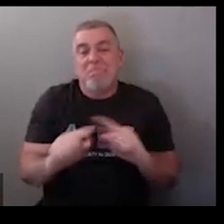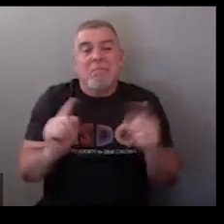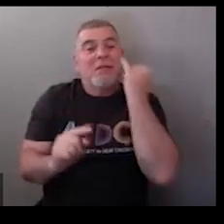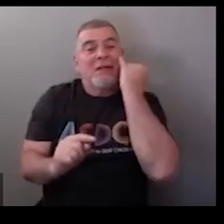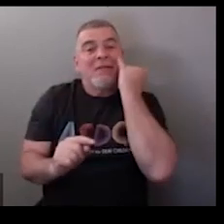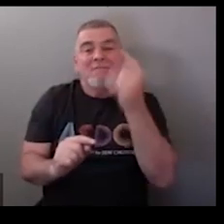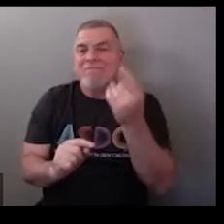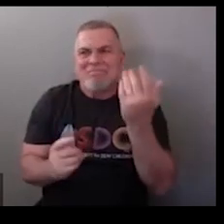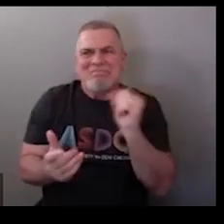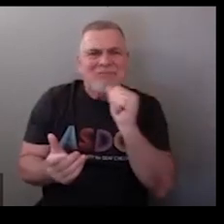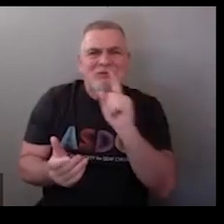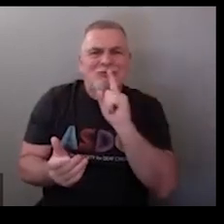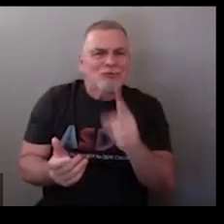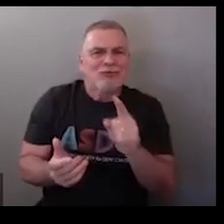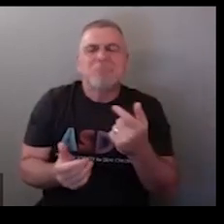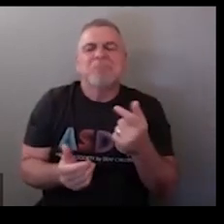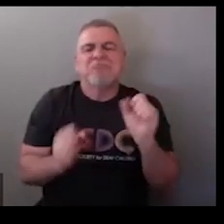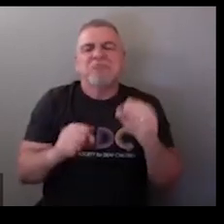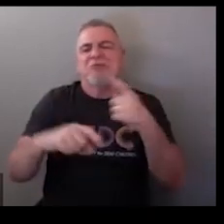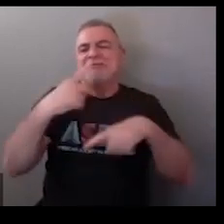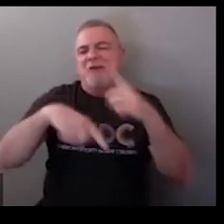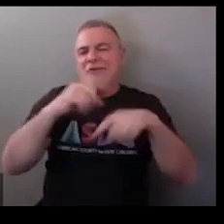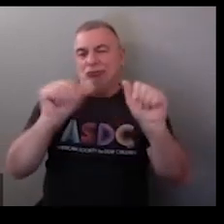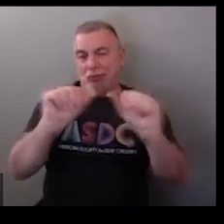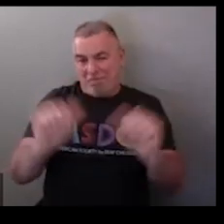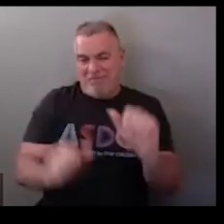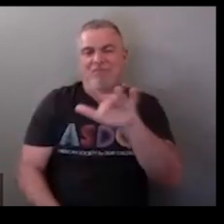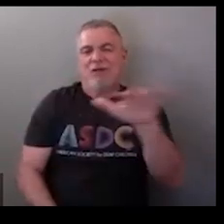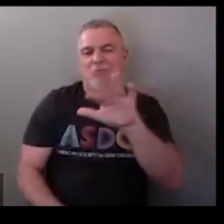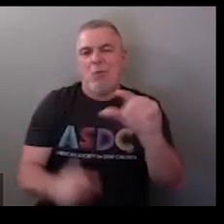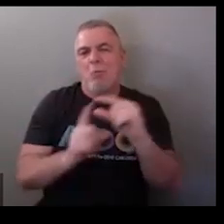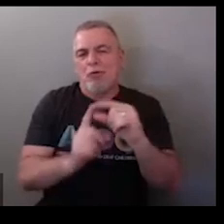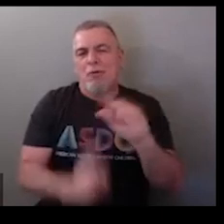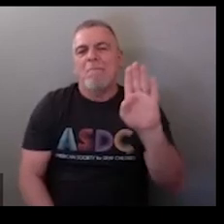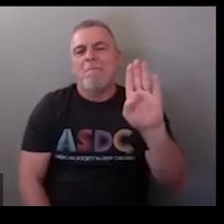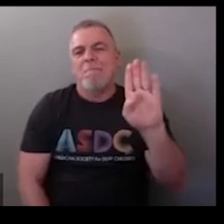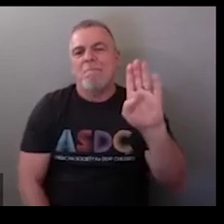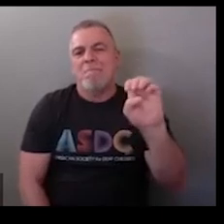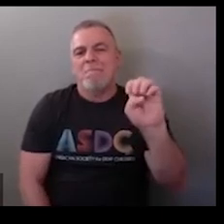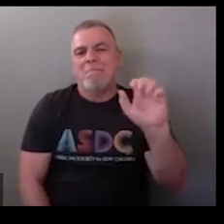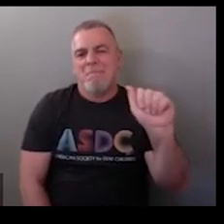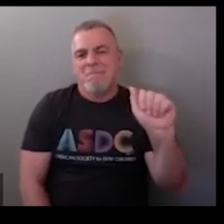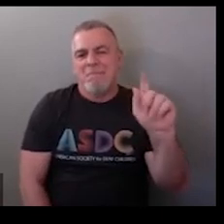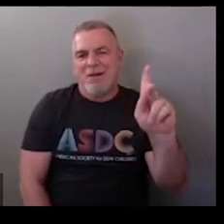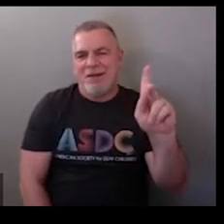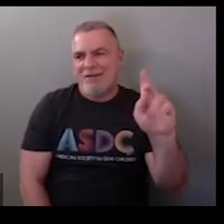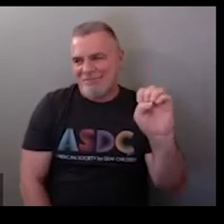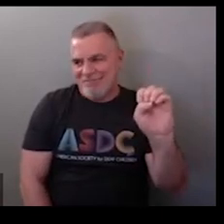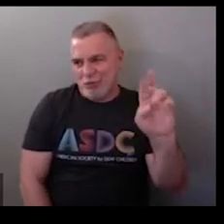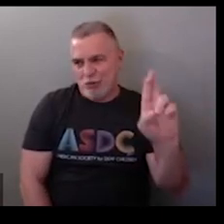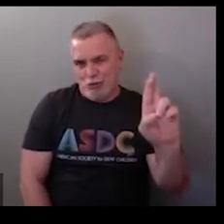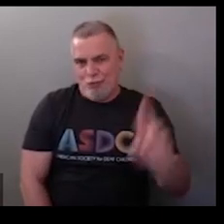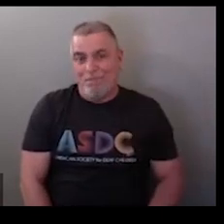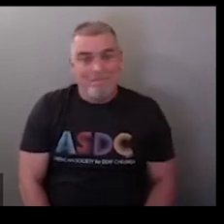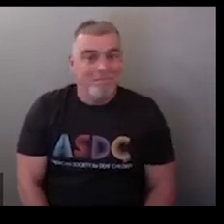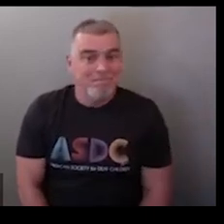meyer flask so you just describe that different shape but if you're not sure you know you can fingerspell the word and then just describe what it looks